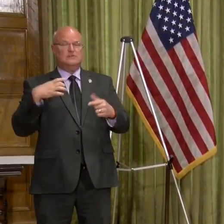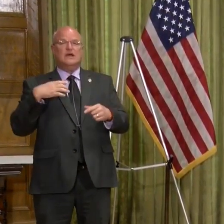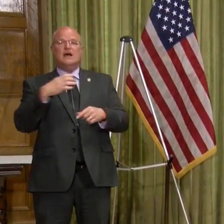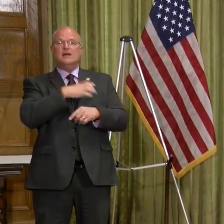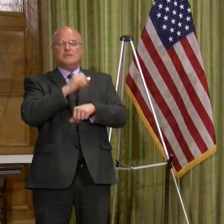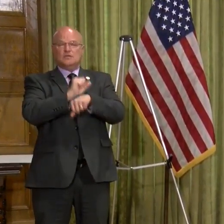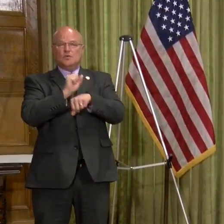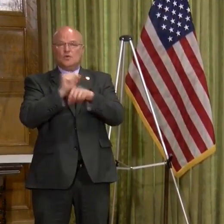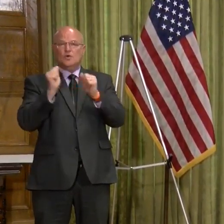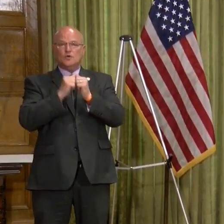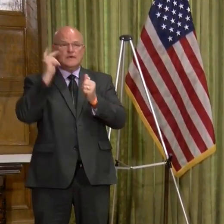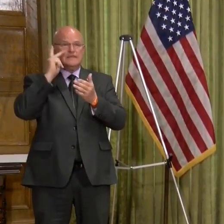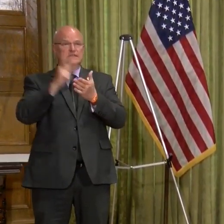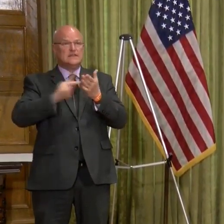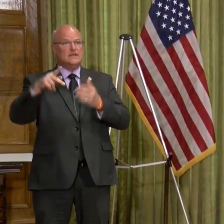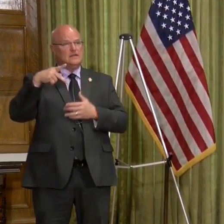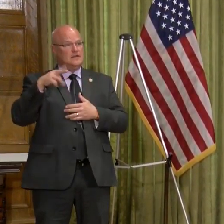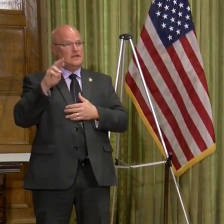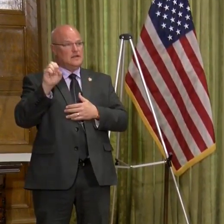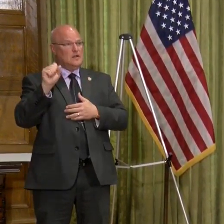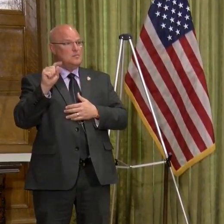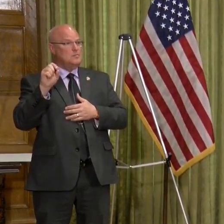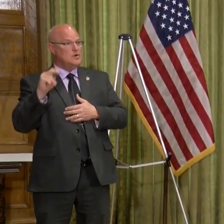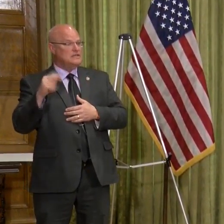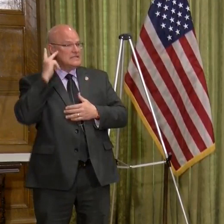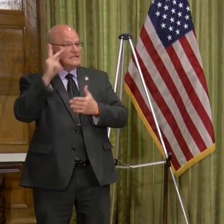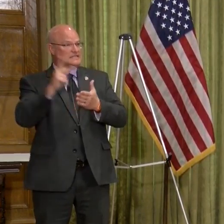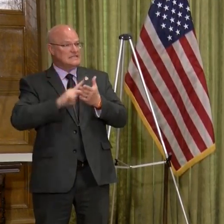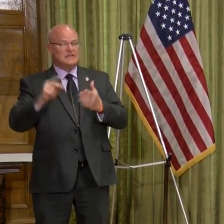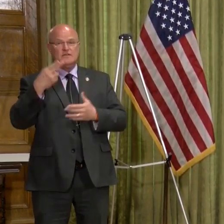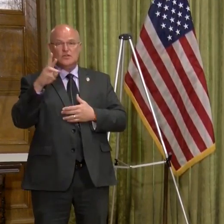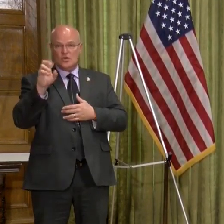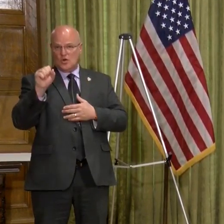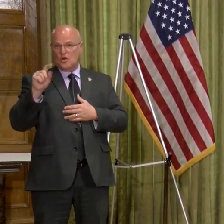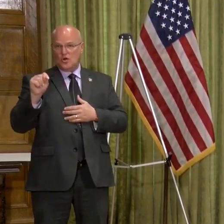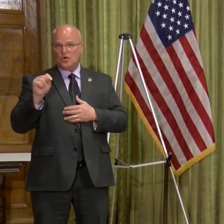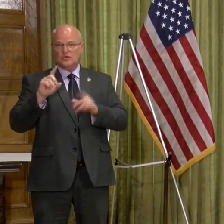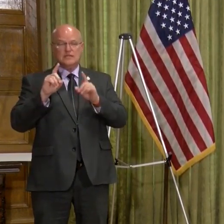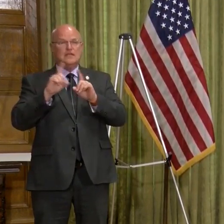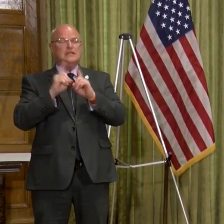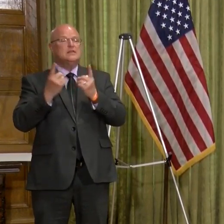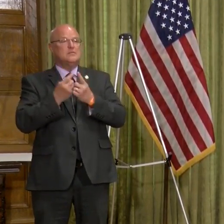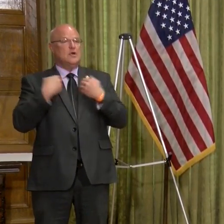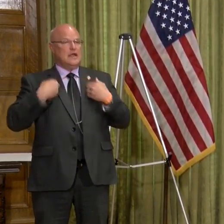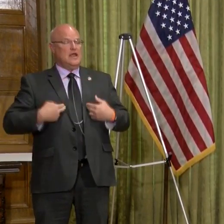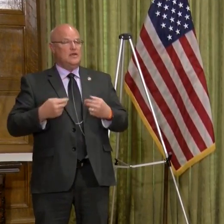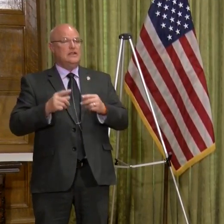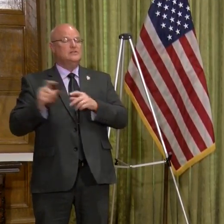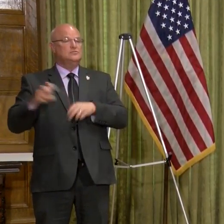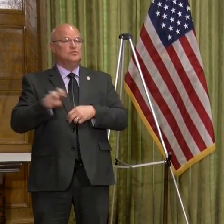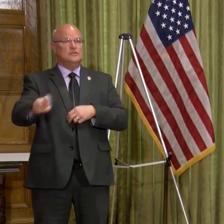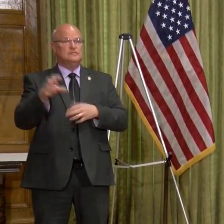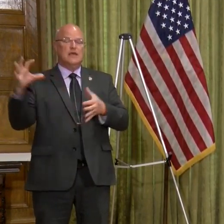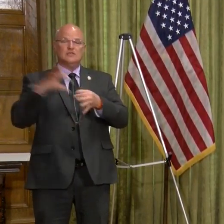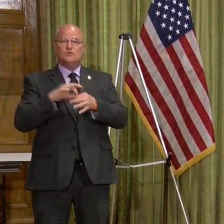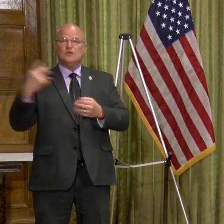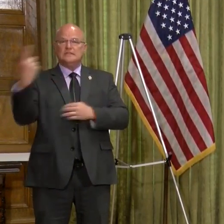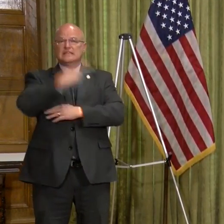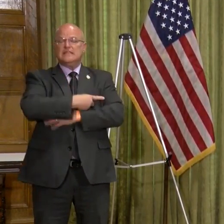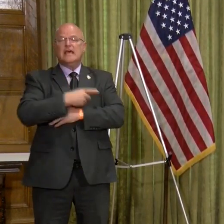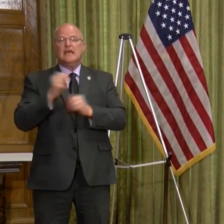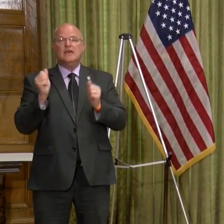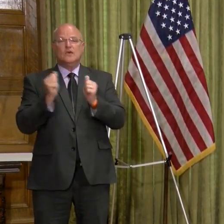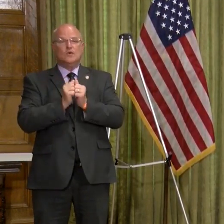work with Secretary Preston and Secretary Hurst of Parks, Heritage, and Tourism, and, of course, joined today